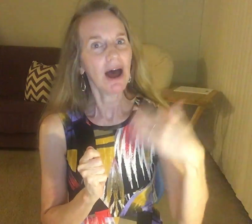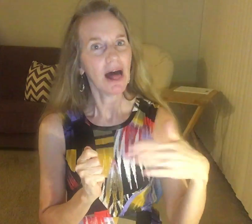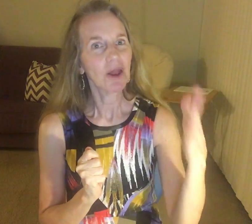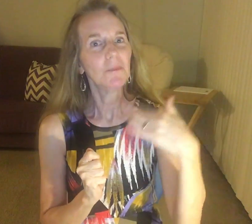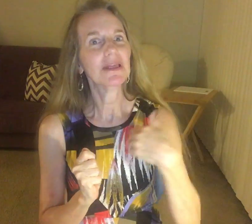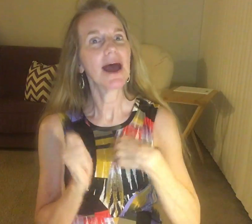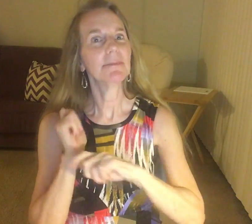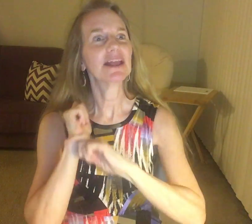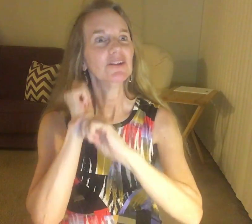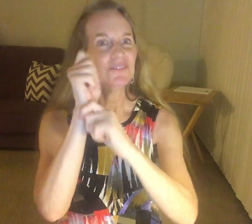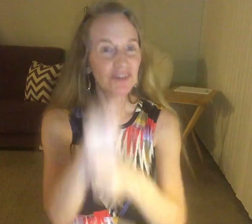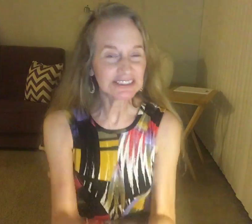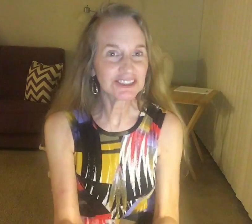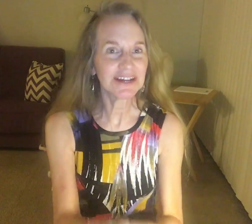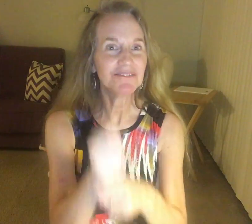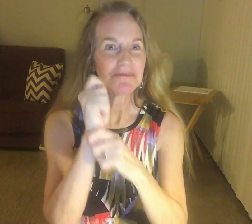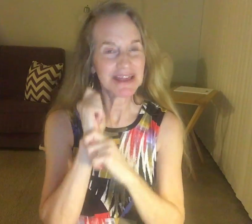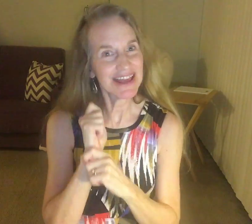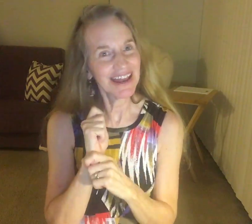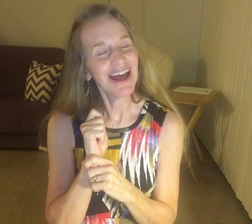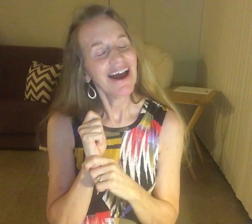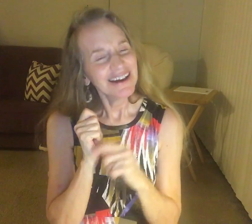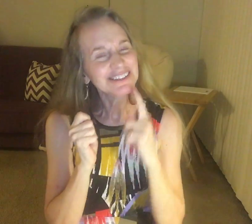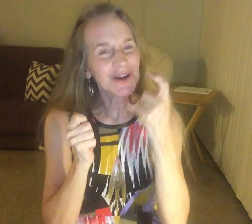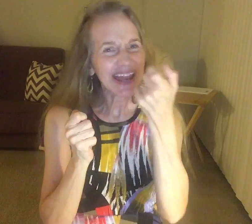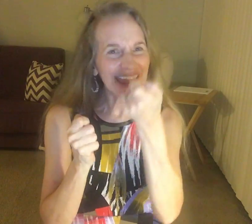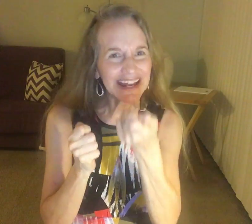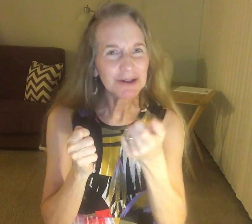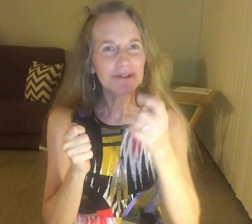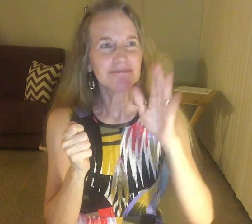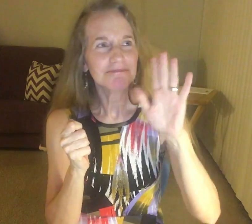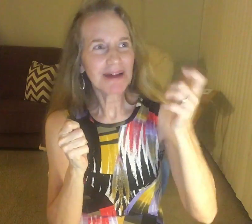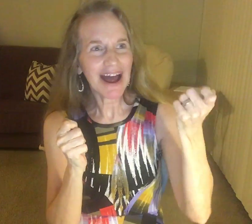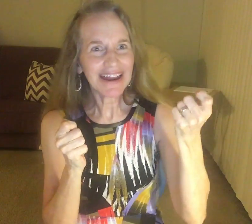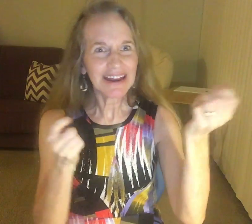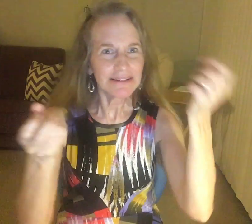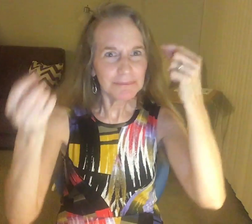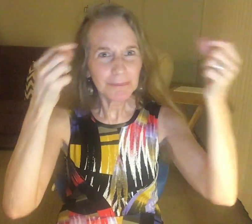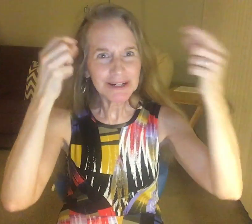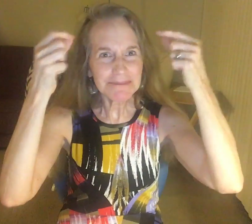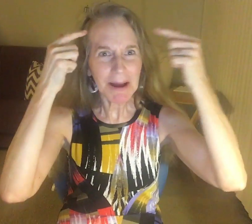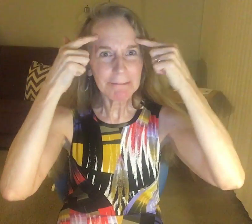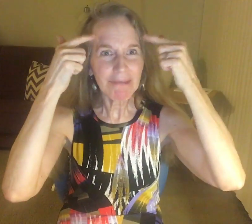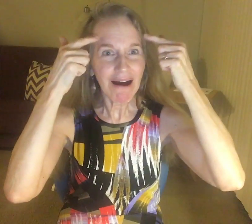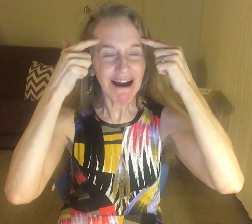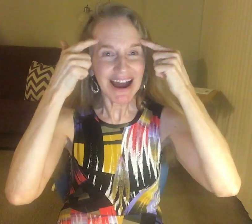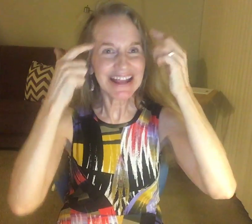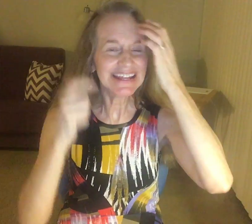Follow me. will make you a picture of me. And, I need to- I need to pull in my mind.